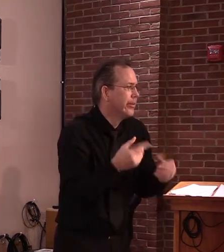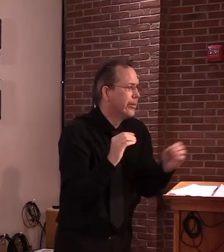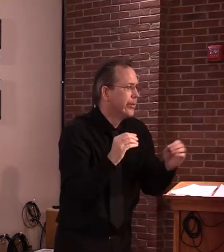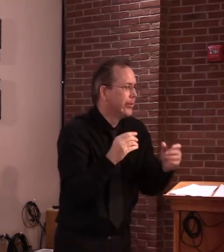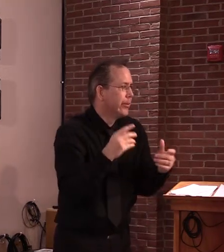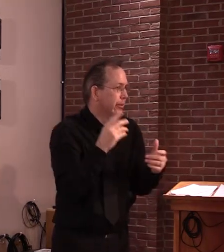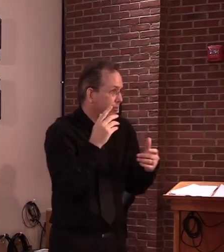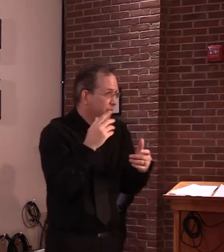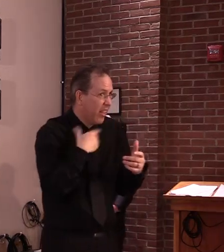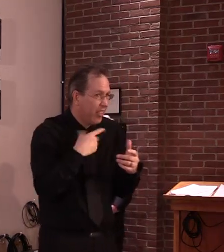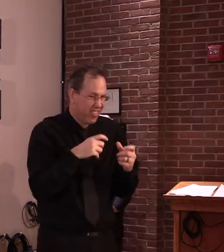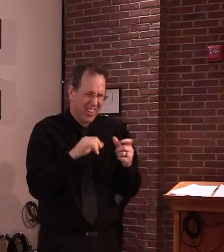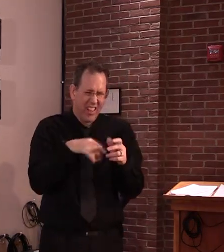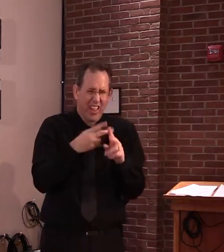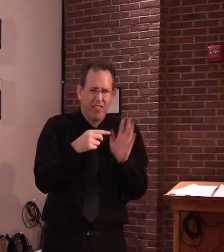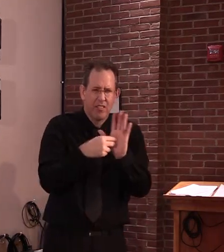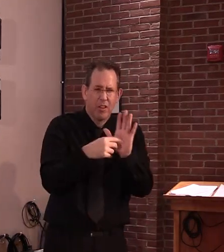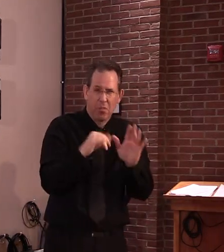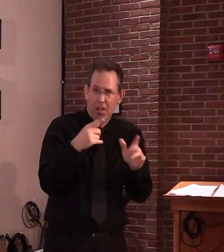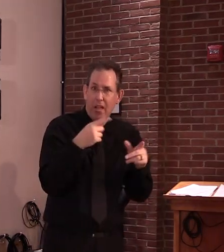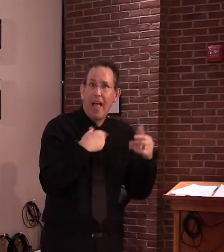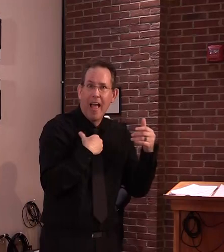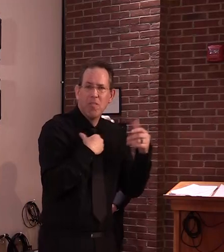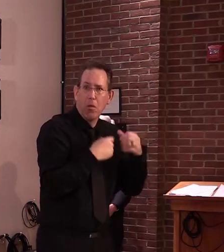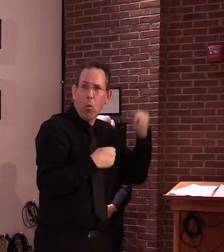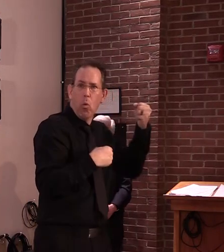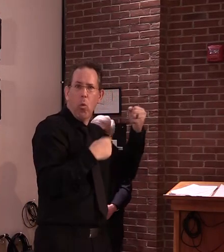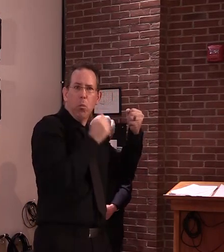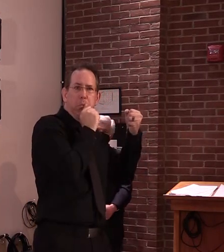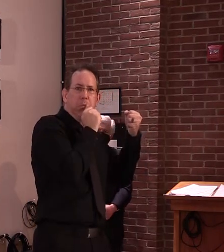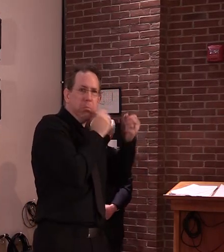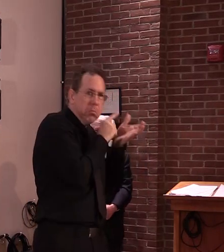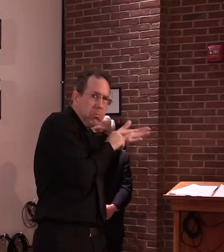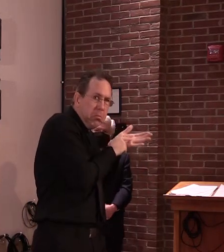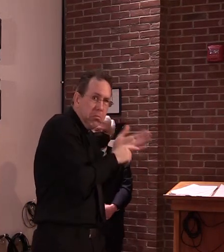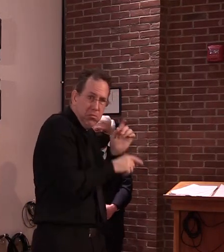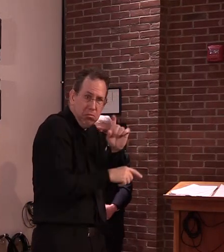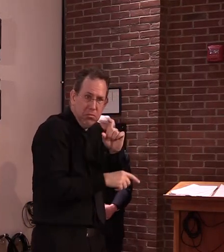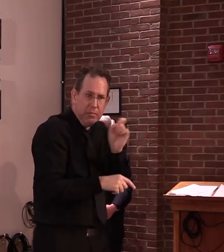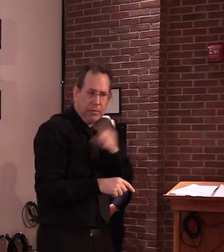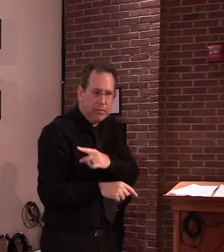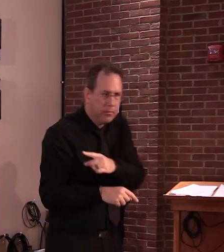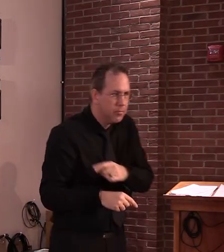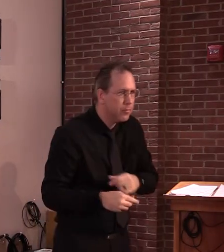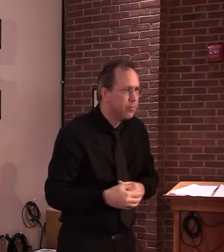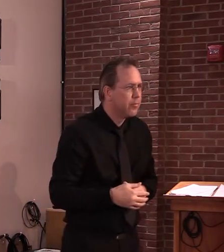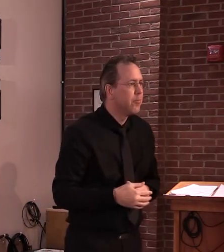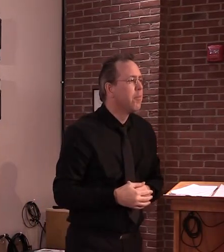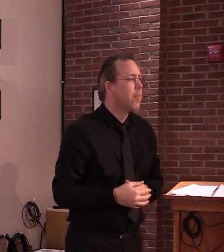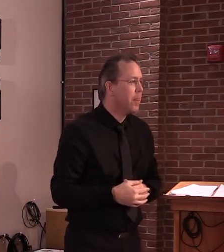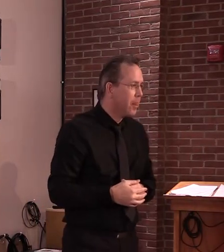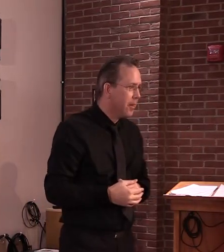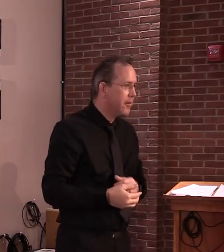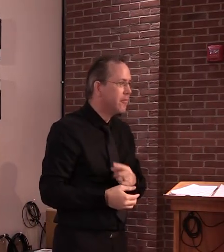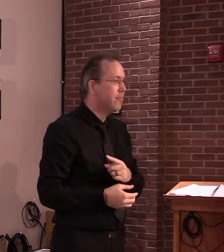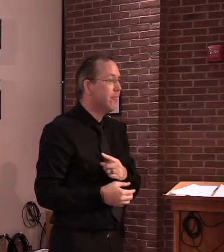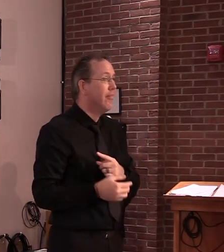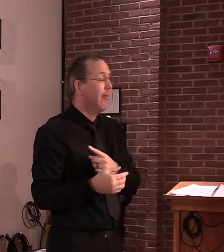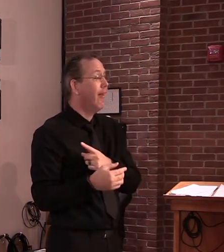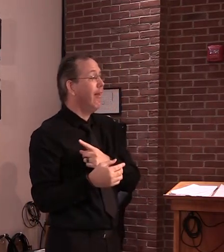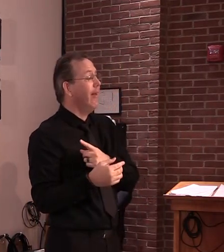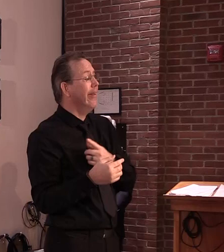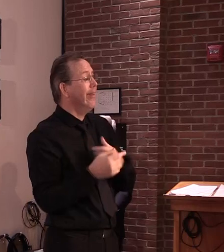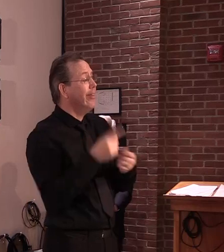Those are great questions. Wouldn't it be nice if the third of Americans were correct? But unfortunately,